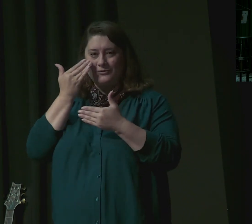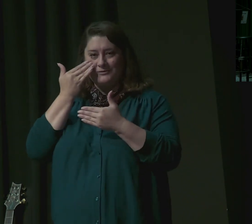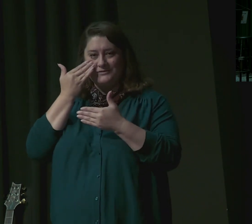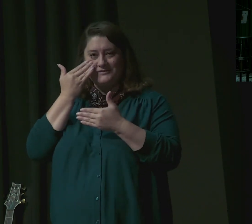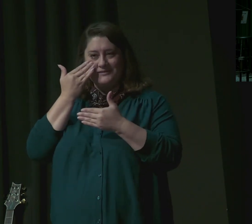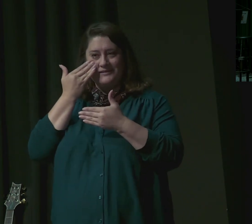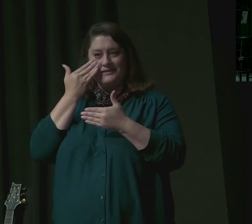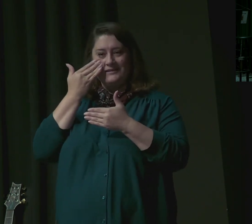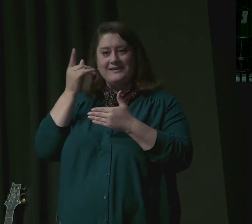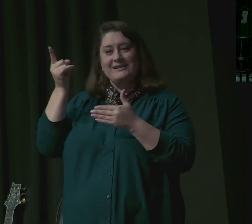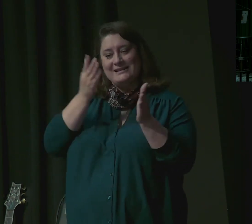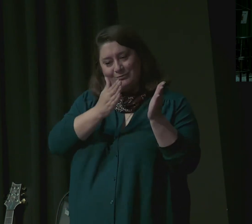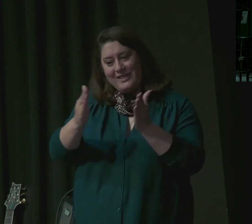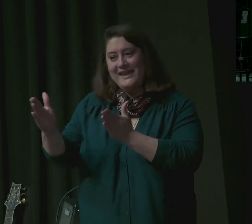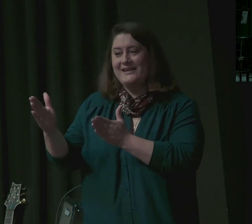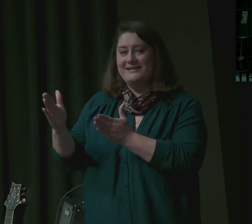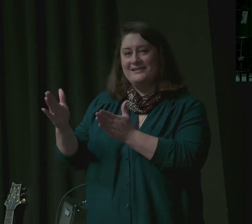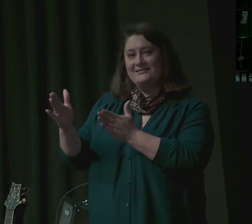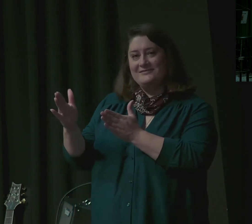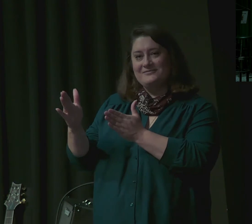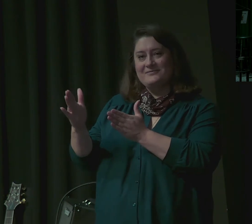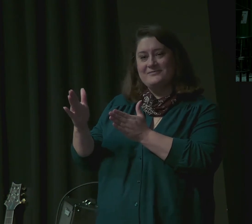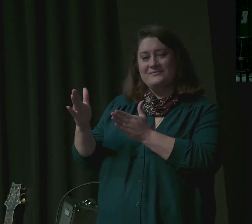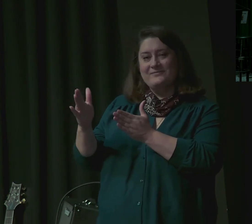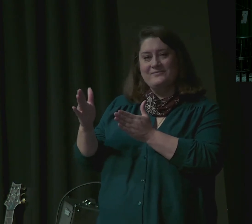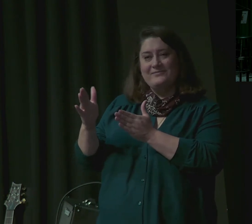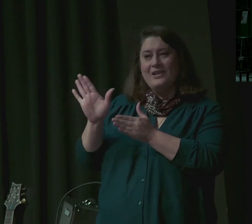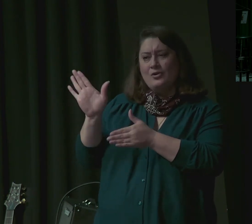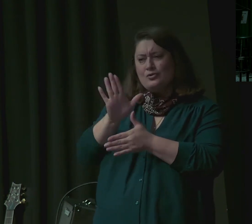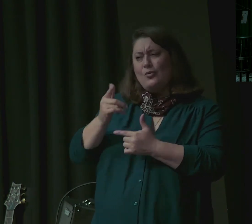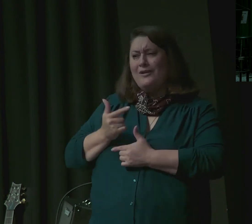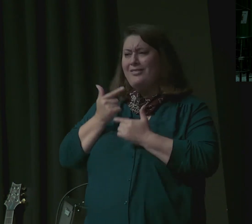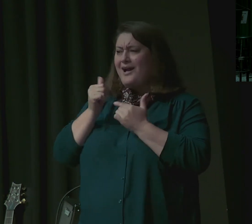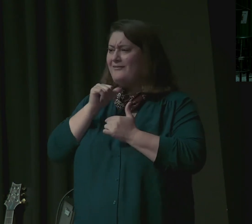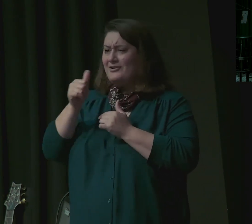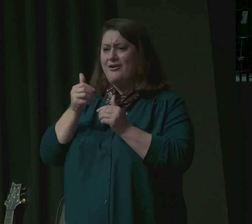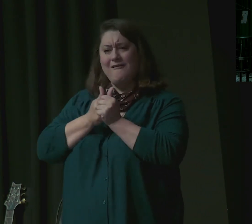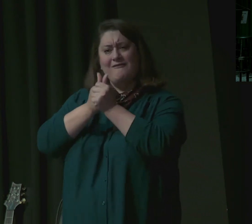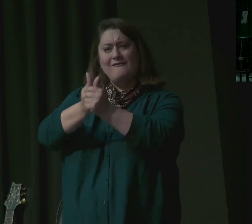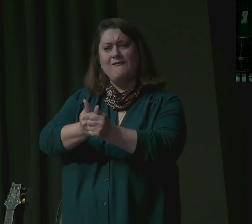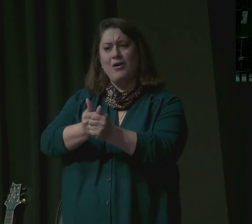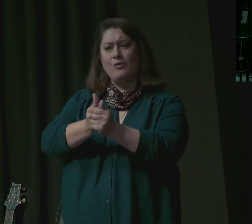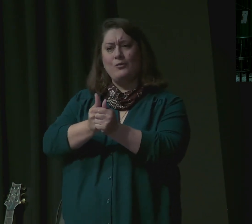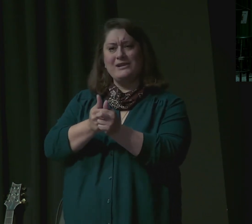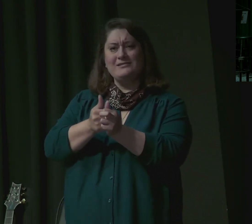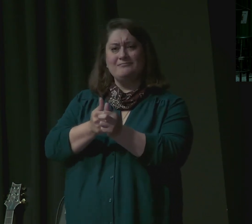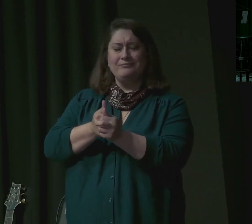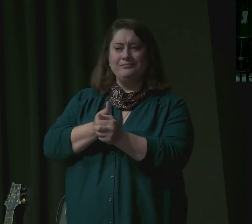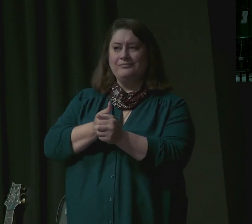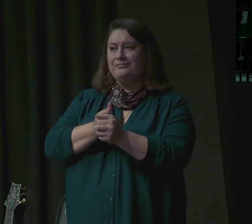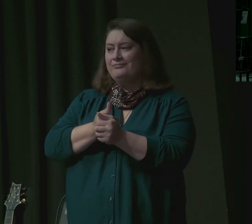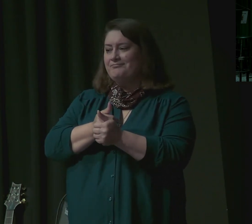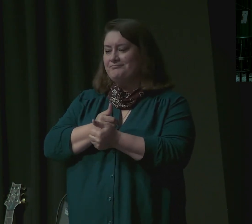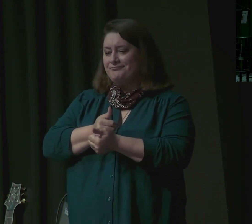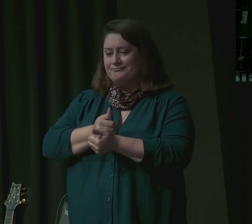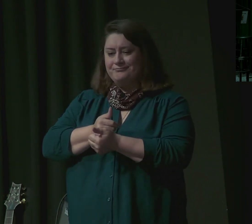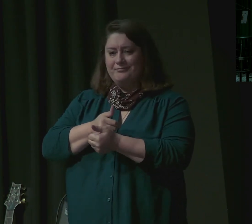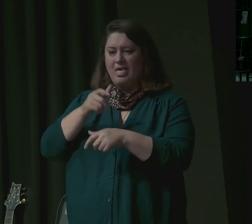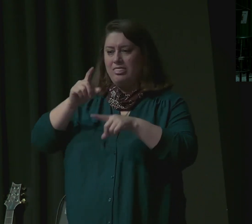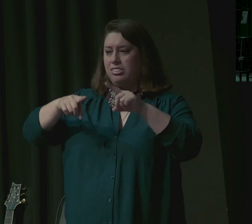lives is not following a series of random choices. It's not an arrow aimed towards some very large